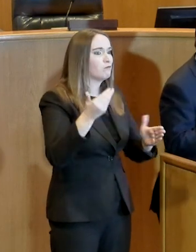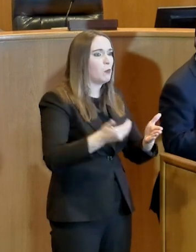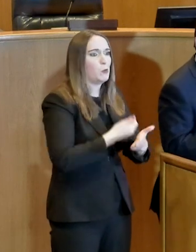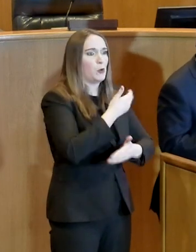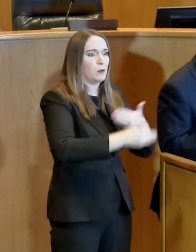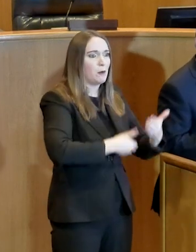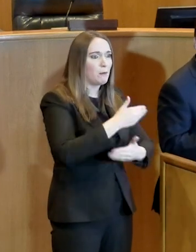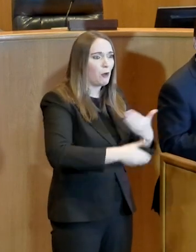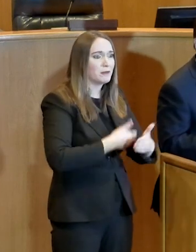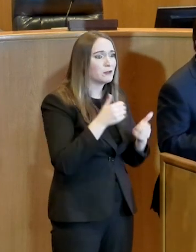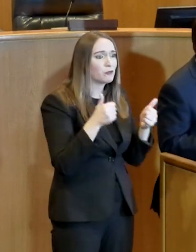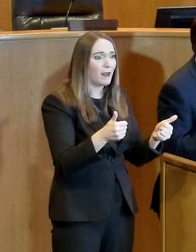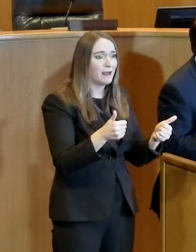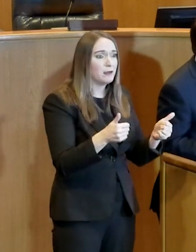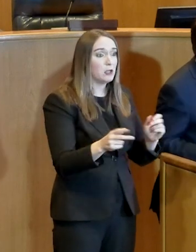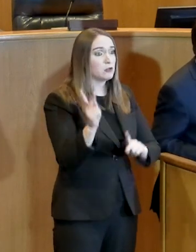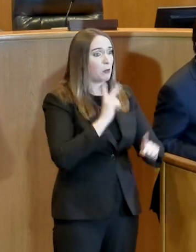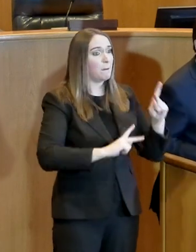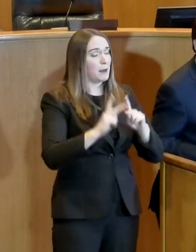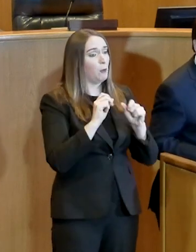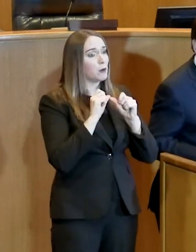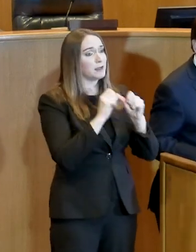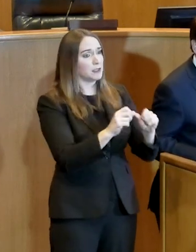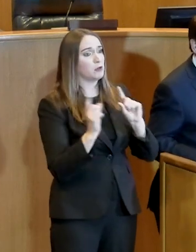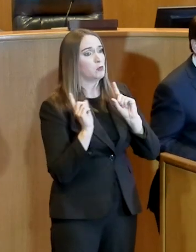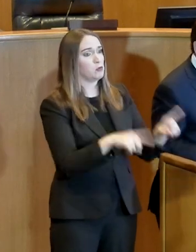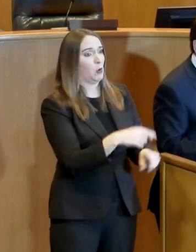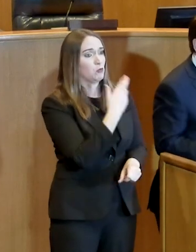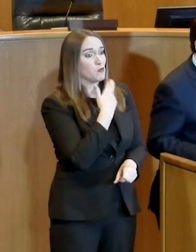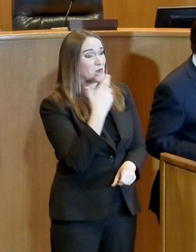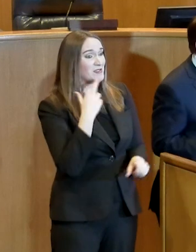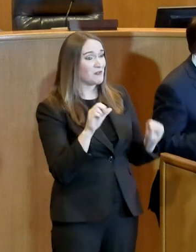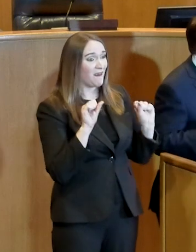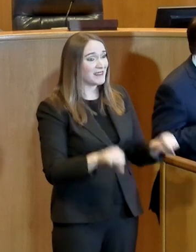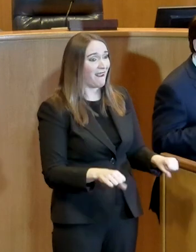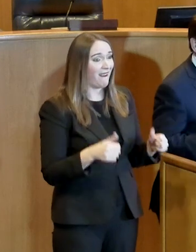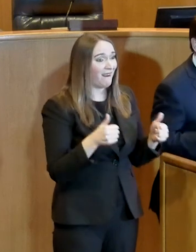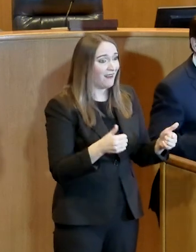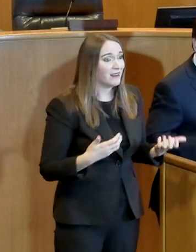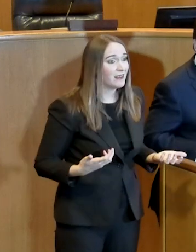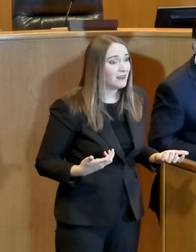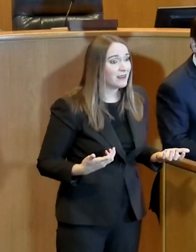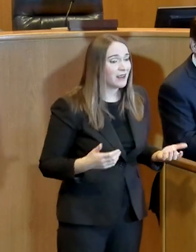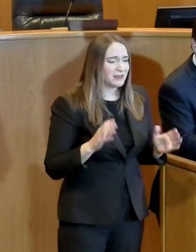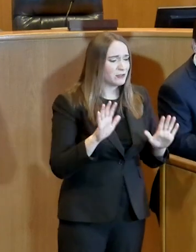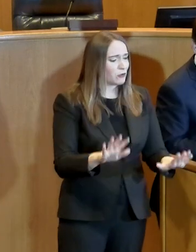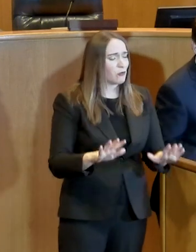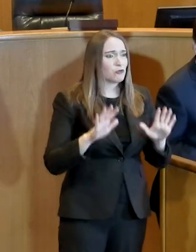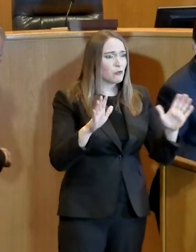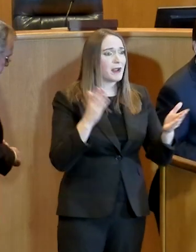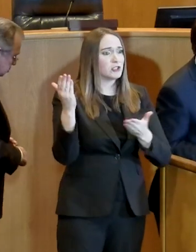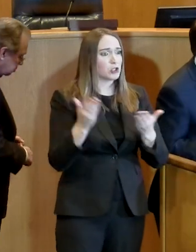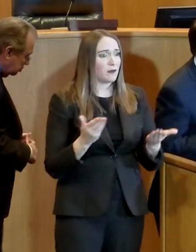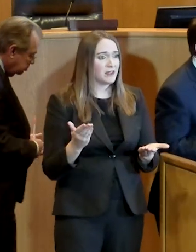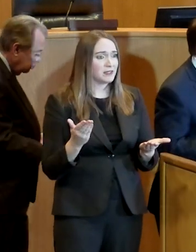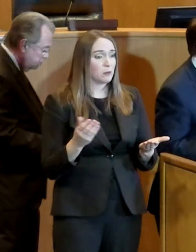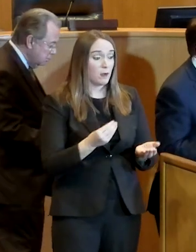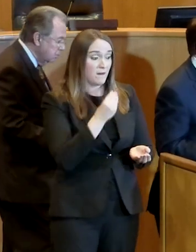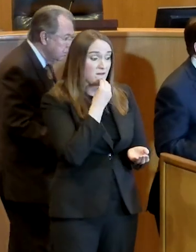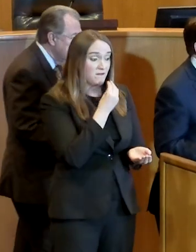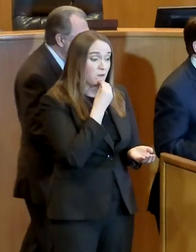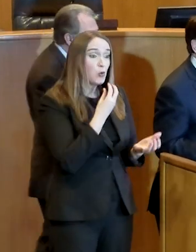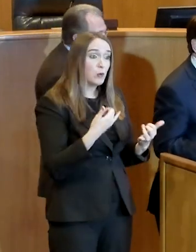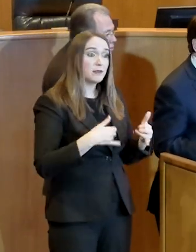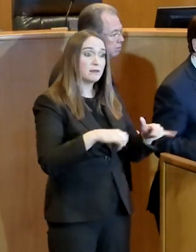patronize our restaurants, and they're doing a great service because, in addition to that, they're getting the food supply out there, and